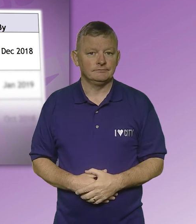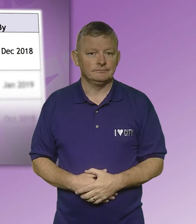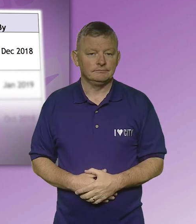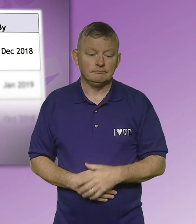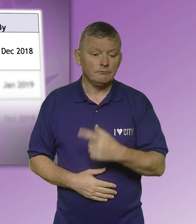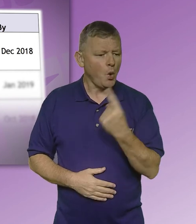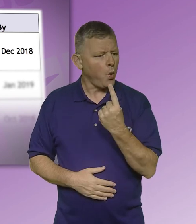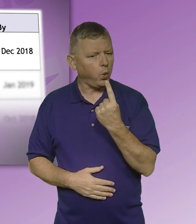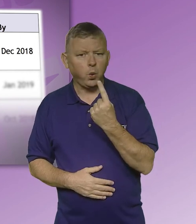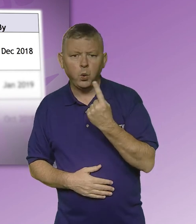Learning Support